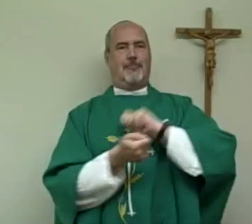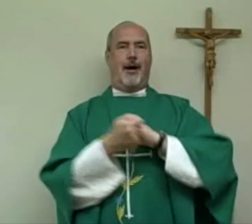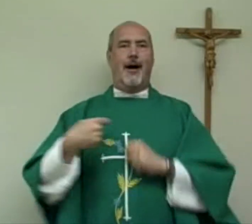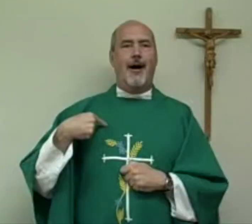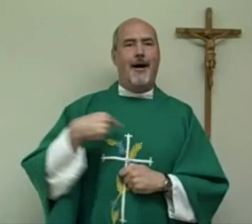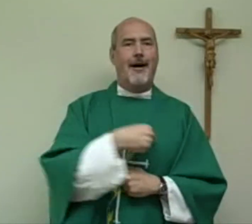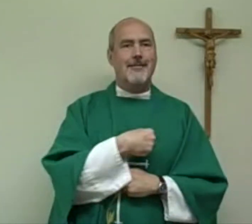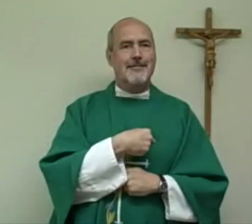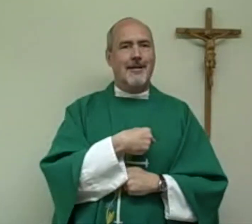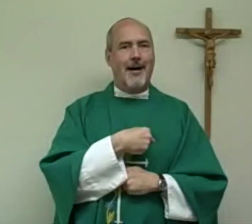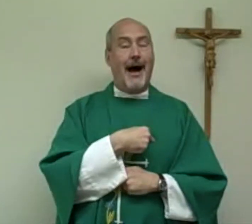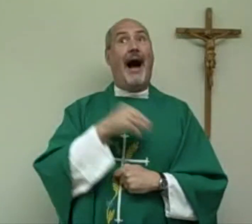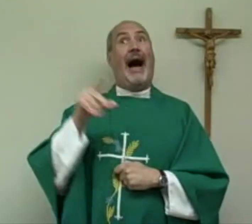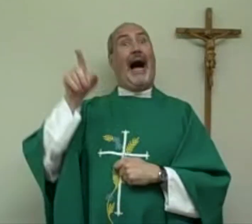touch our hearts and change us.